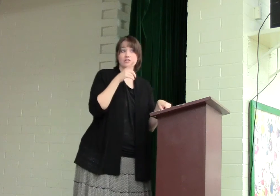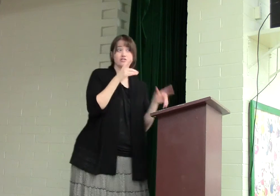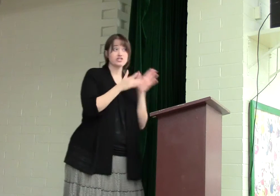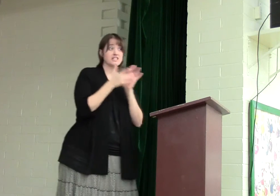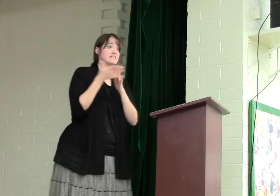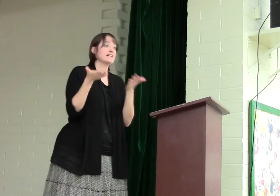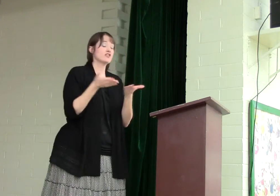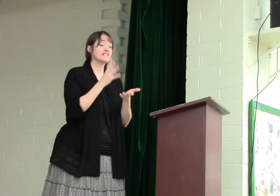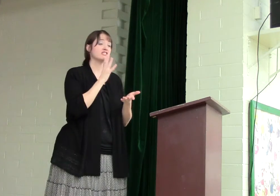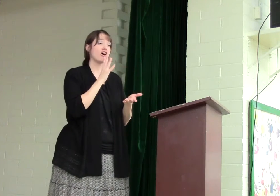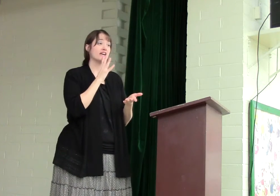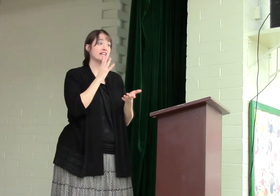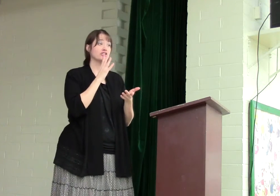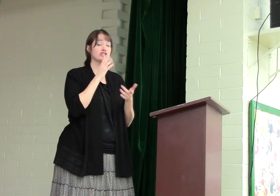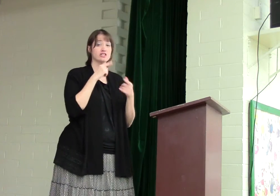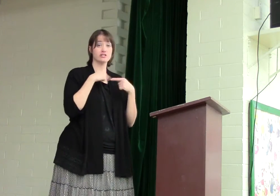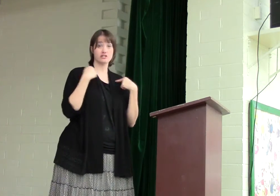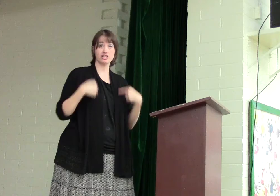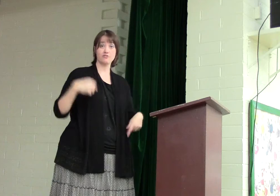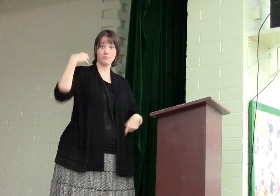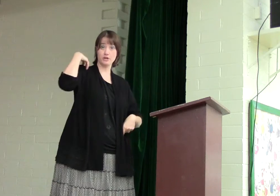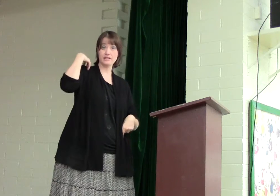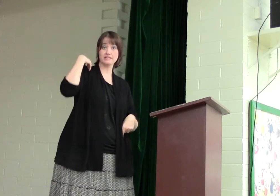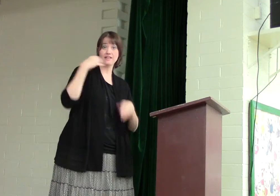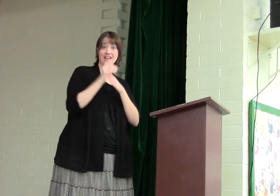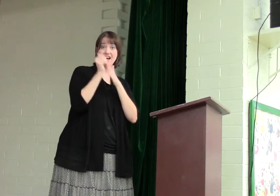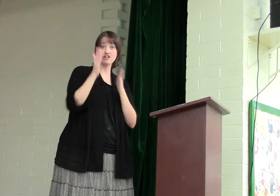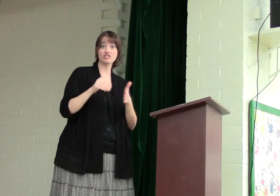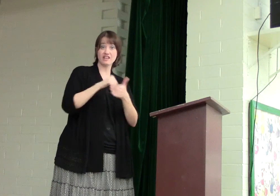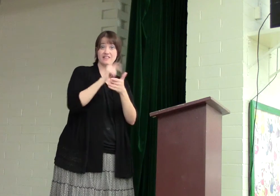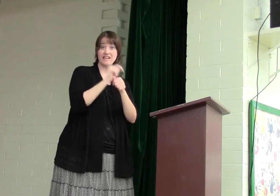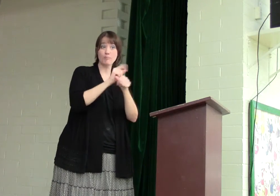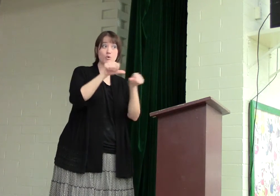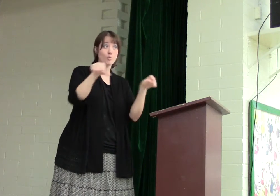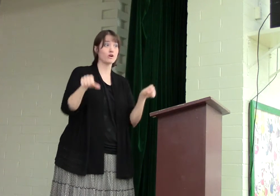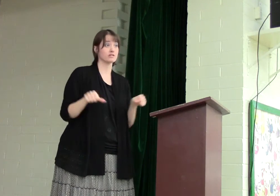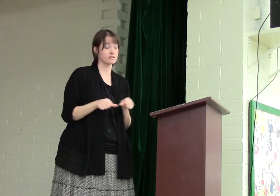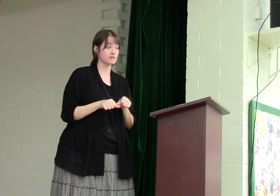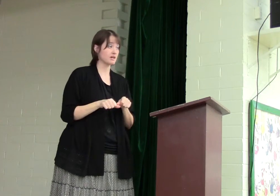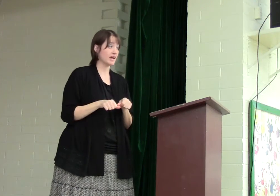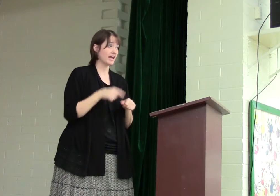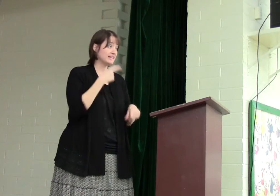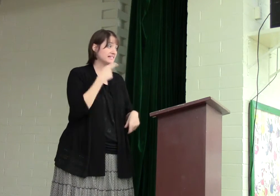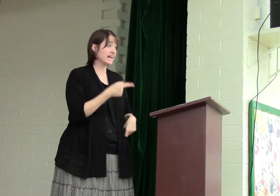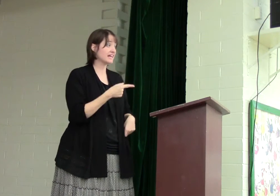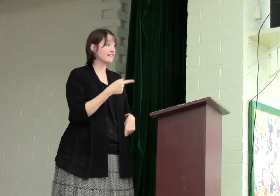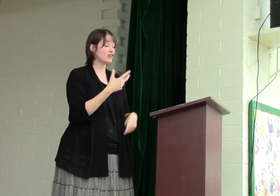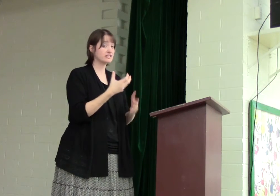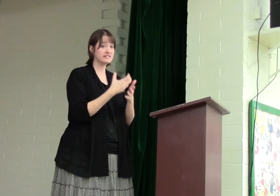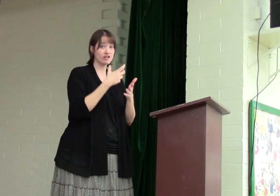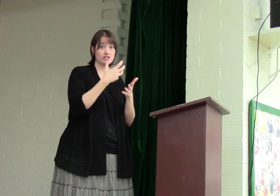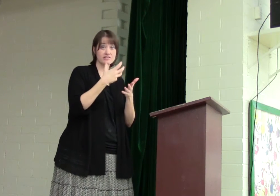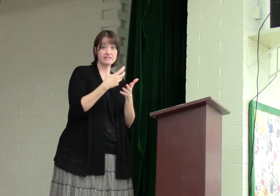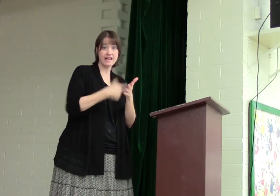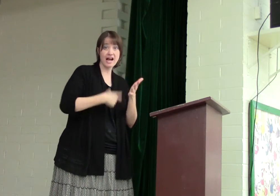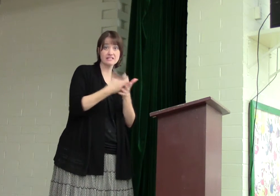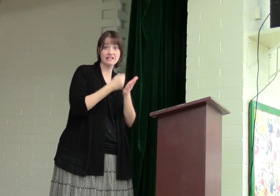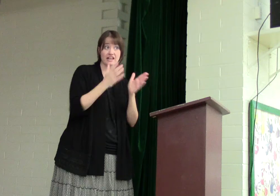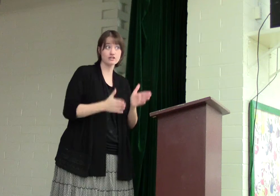Jesus here is talking to the chief priests and the elders in the temple courts. And he's saying there are tax collectors.